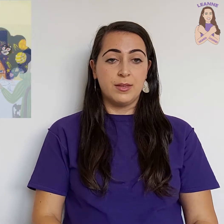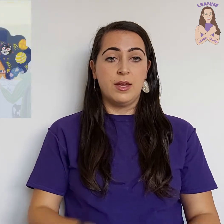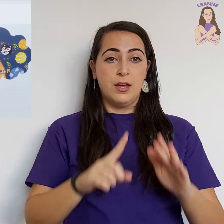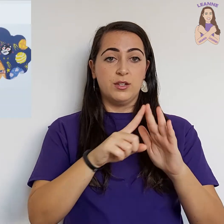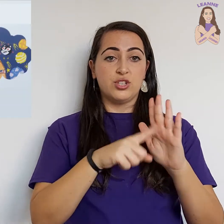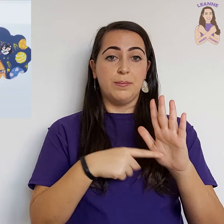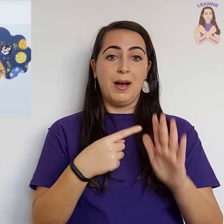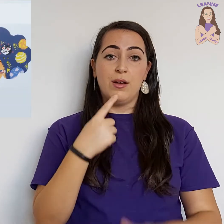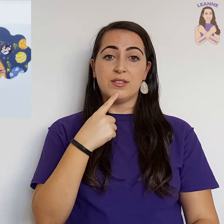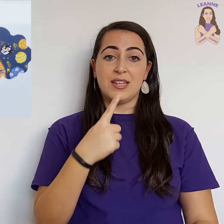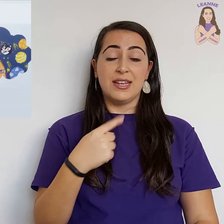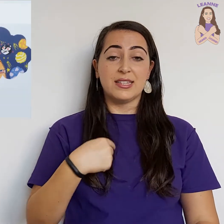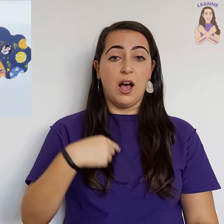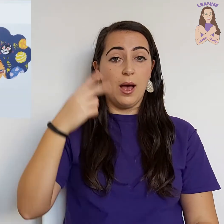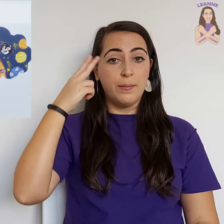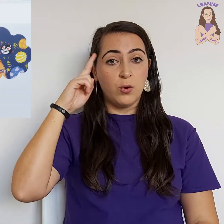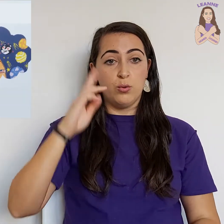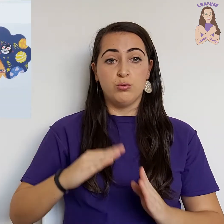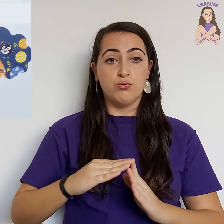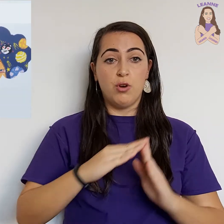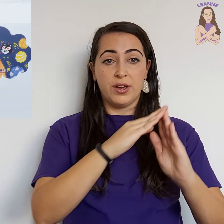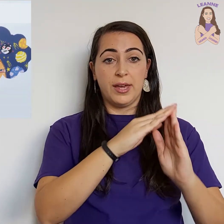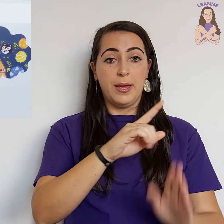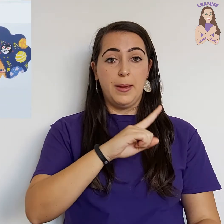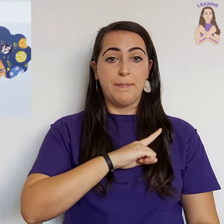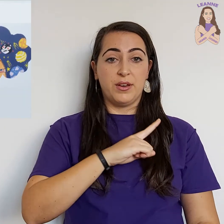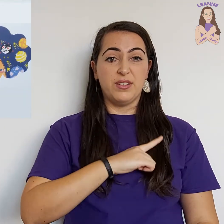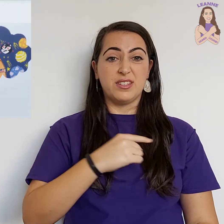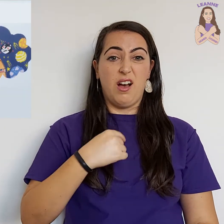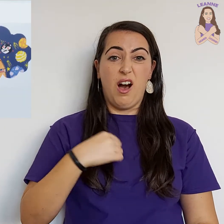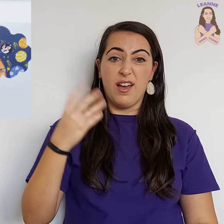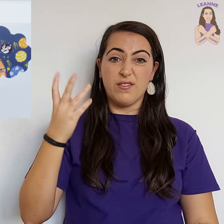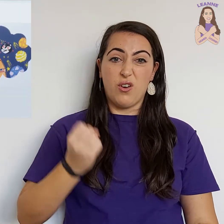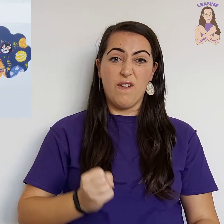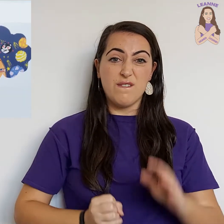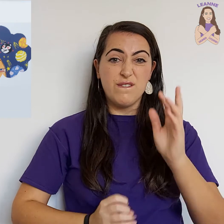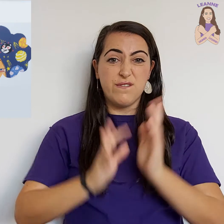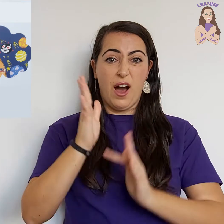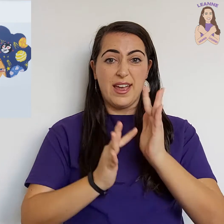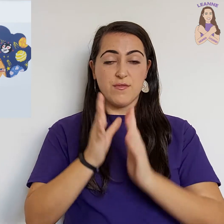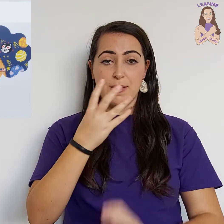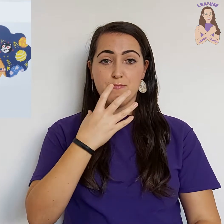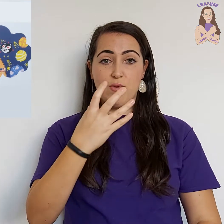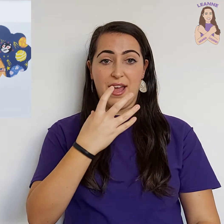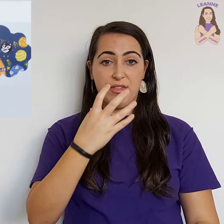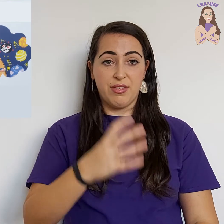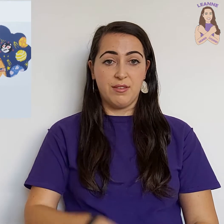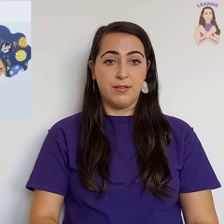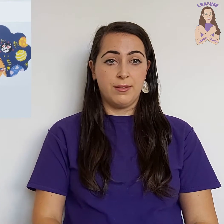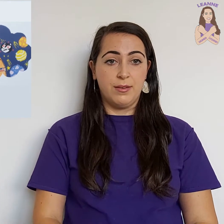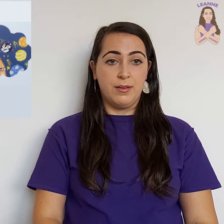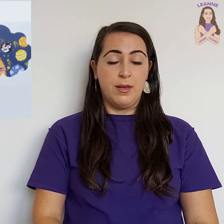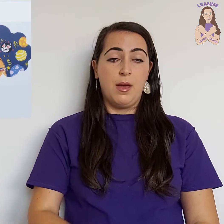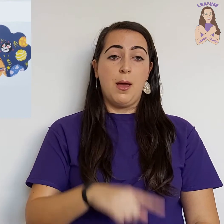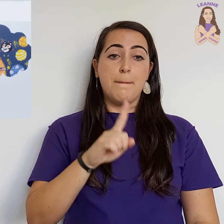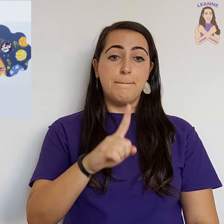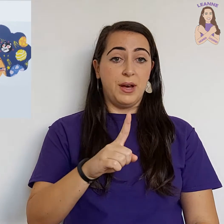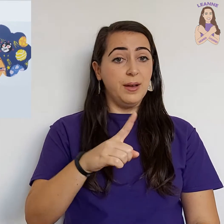Jamal says I'm called Rocket because I've got fiery breath. But